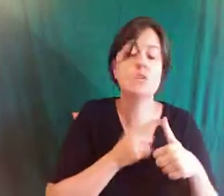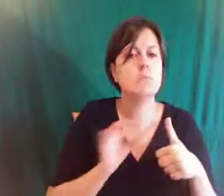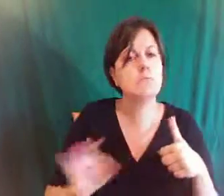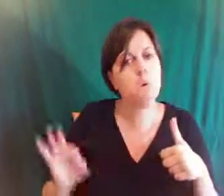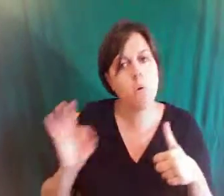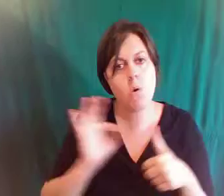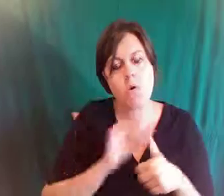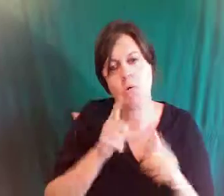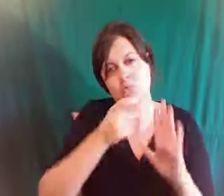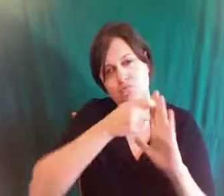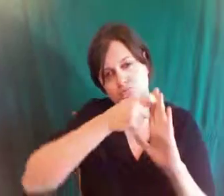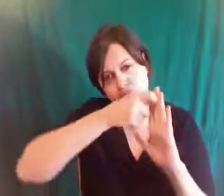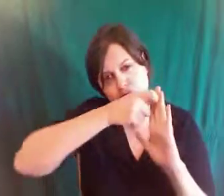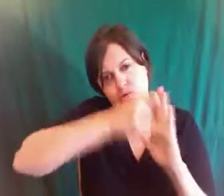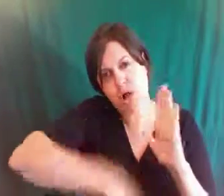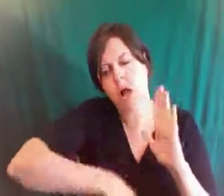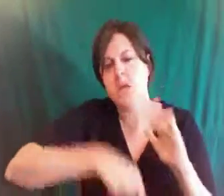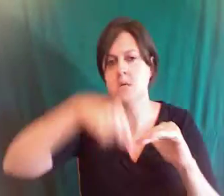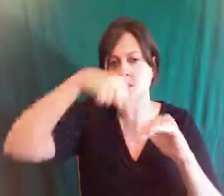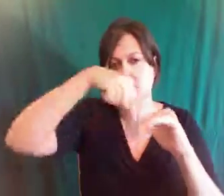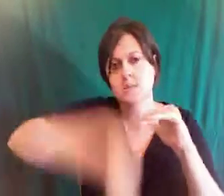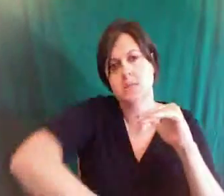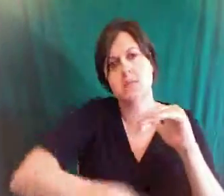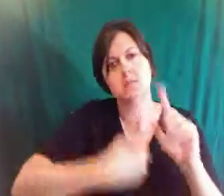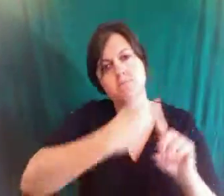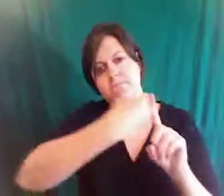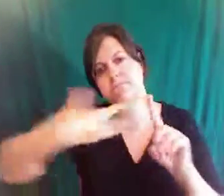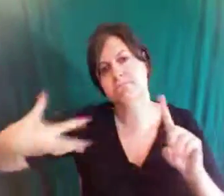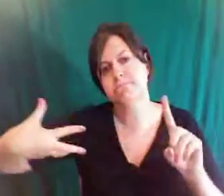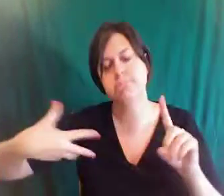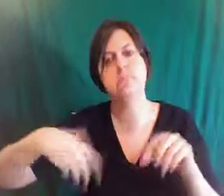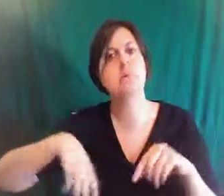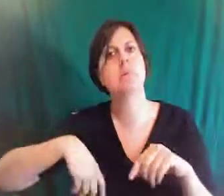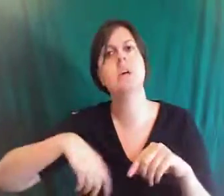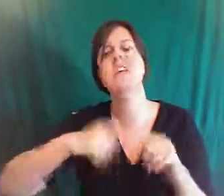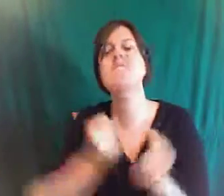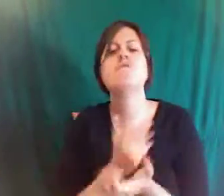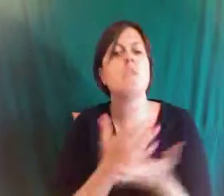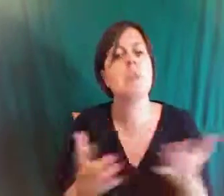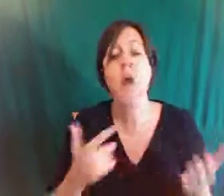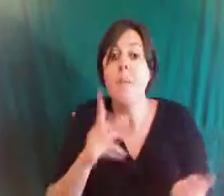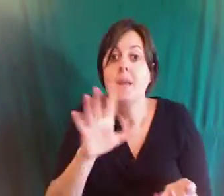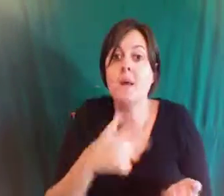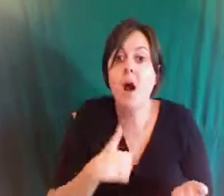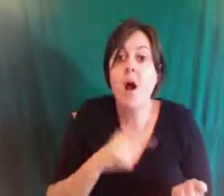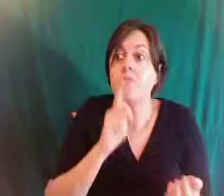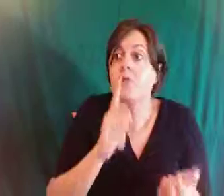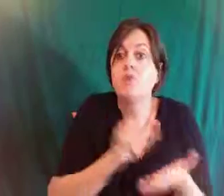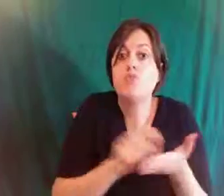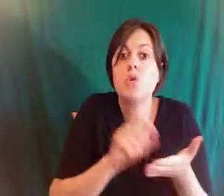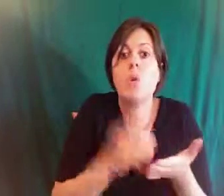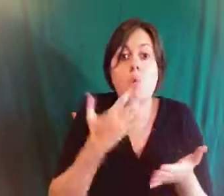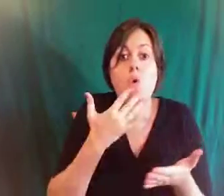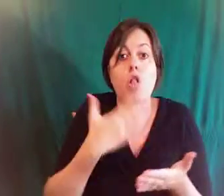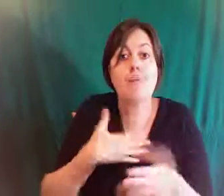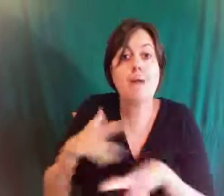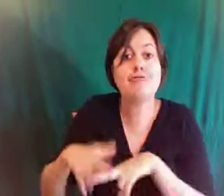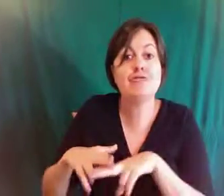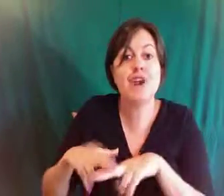detail and i mean graphic i literally wrote down i'm not kidding the color of the chair covers i'm in my office which i have yet to actually